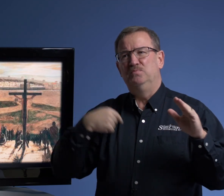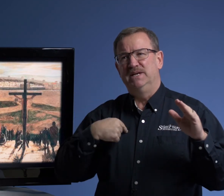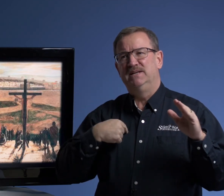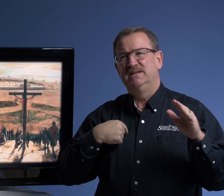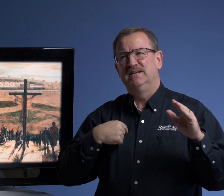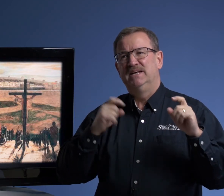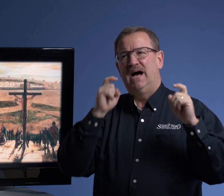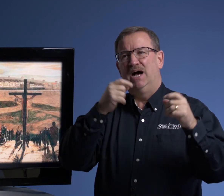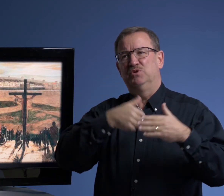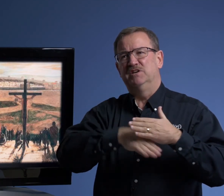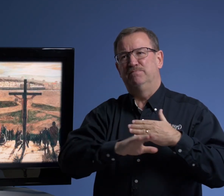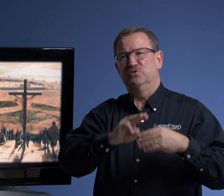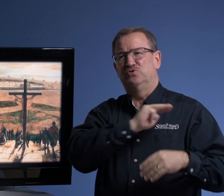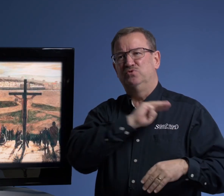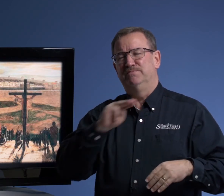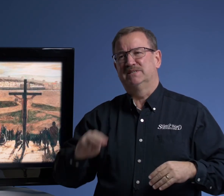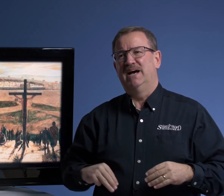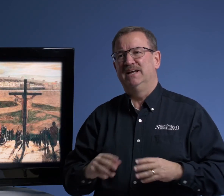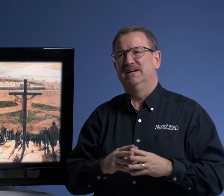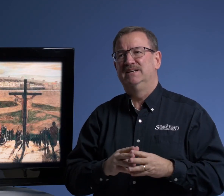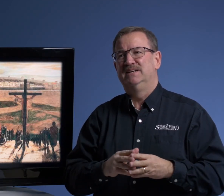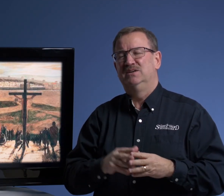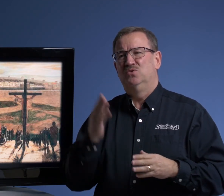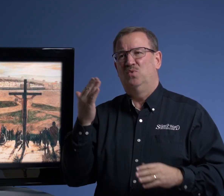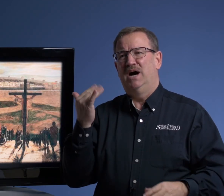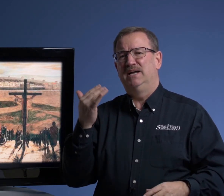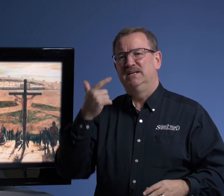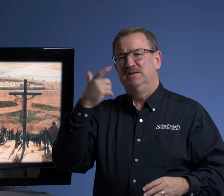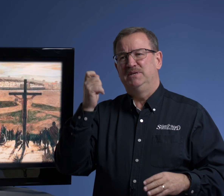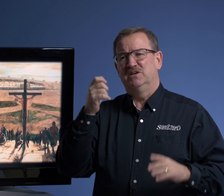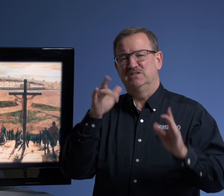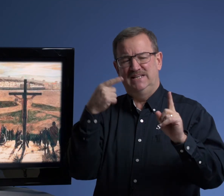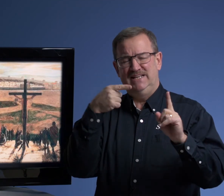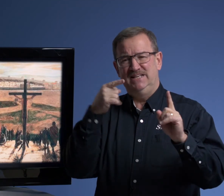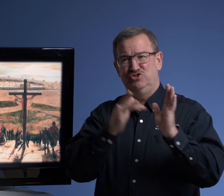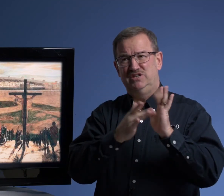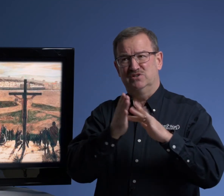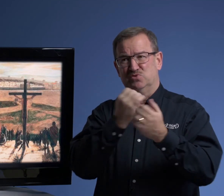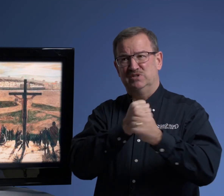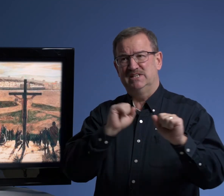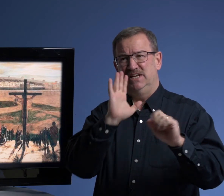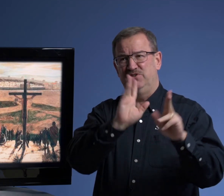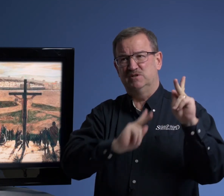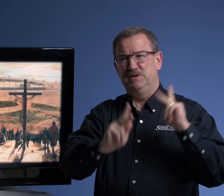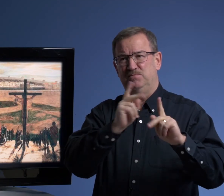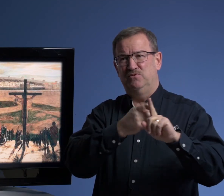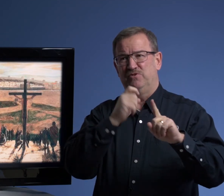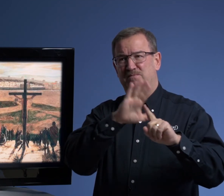me I would give birth to the Messiah. Why? Because he, Jesus would save his people from